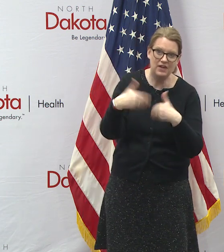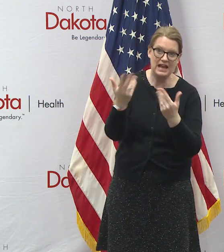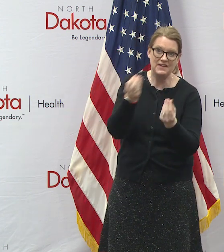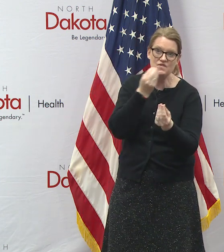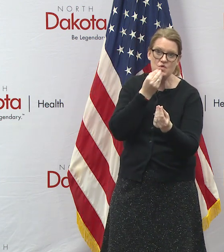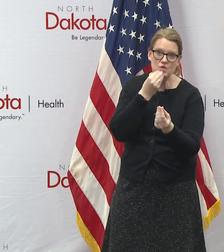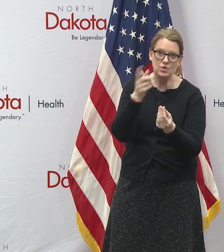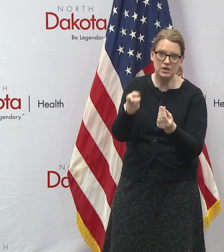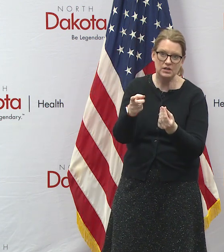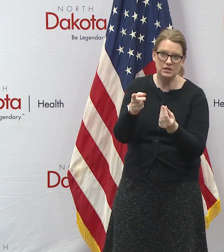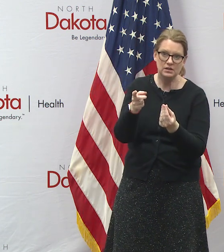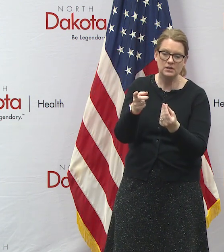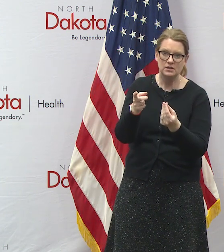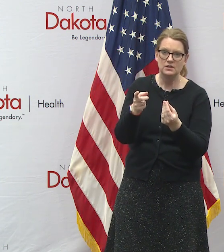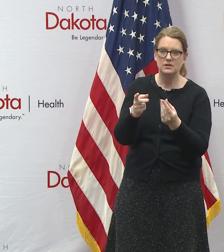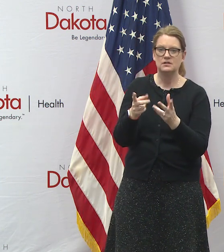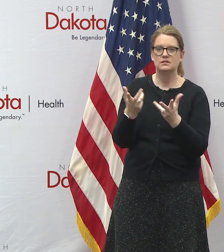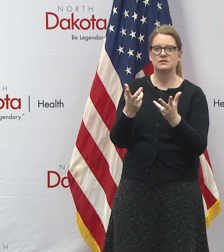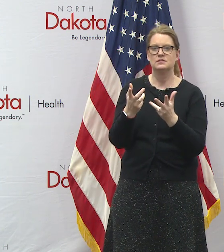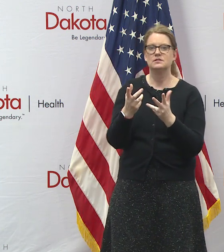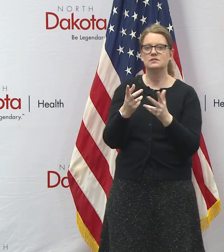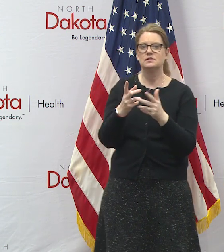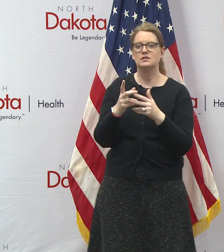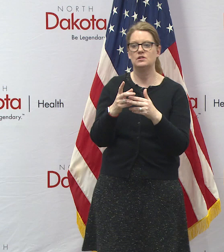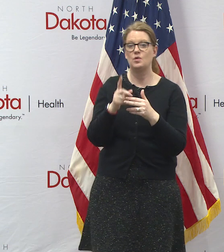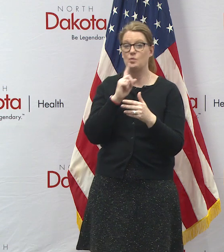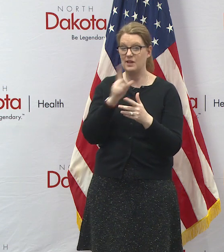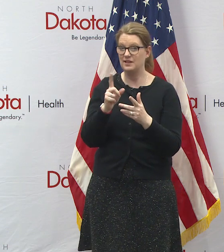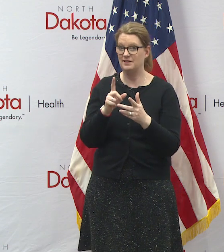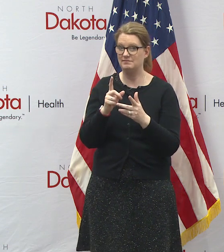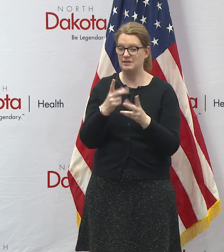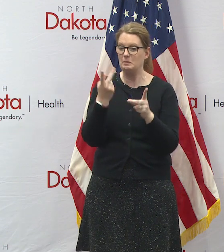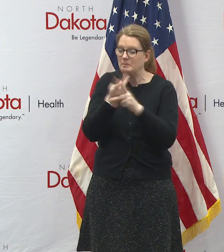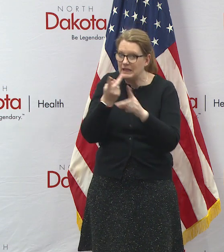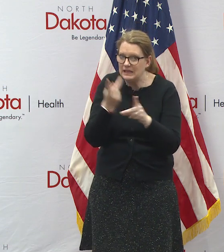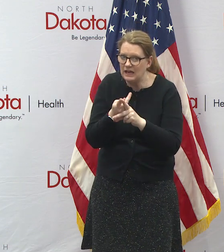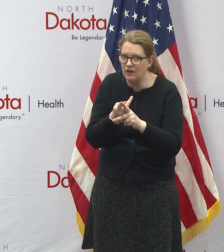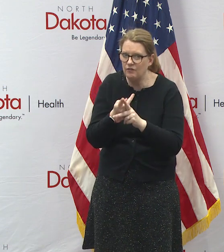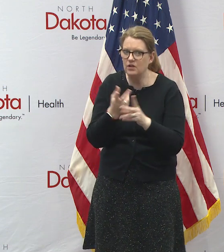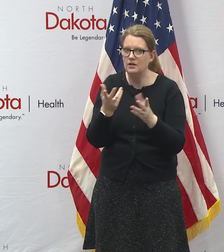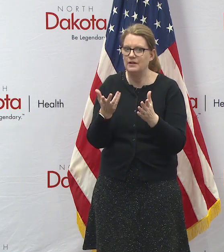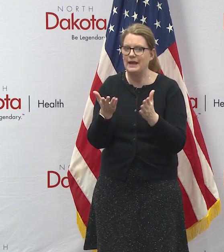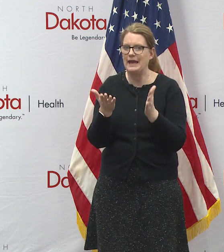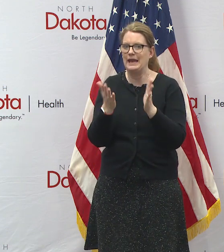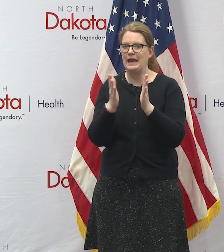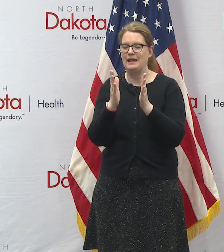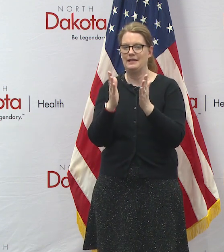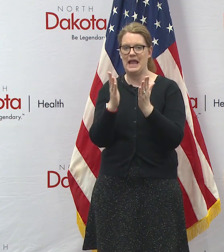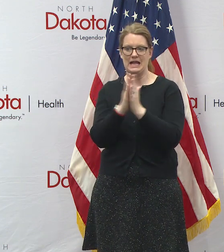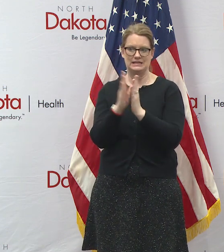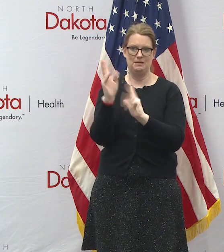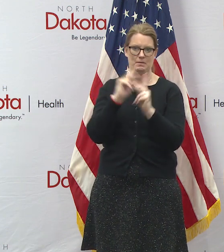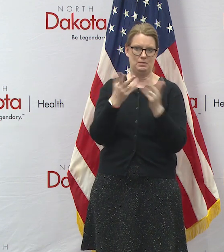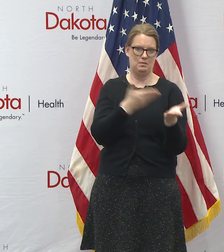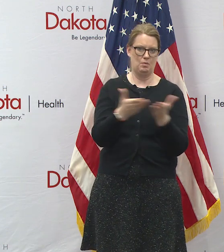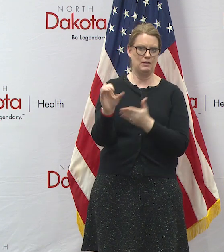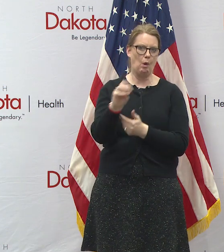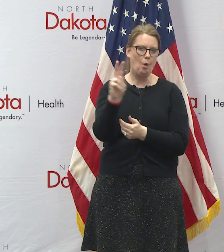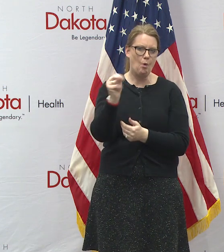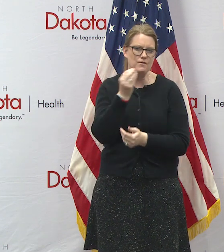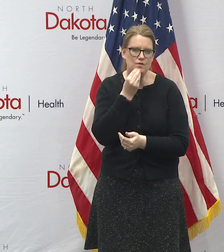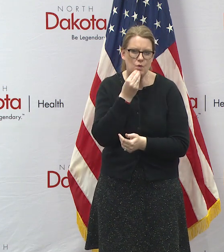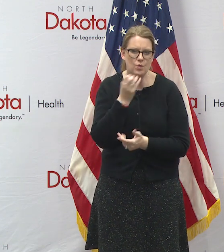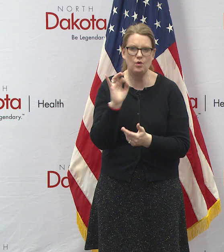served by whoever's hosting that in a manner that's acceptable for food services or asking uh you know people to bring their own or